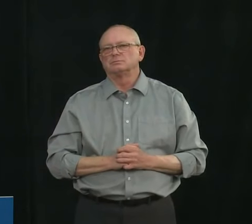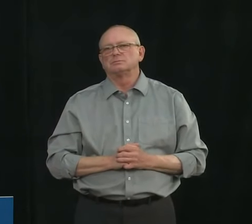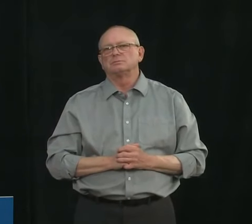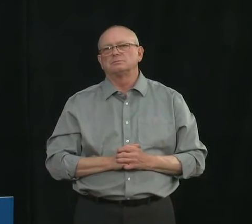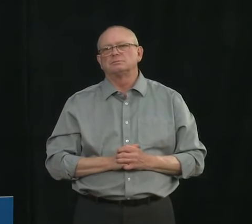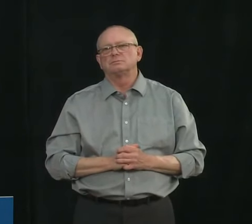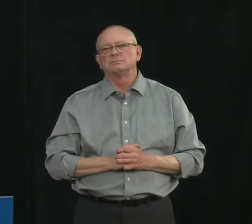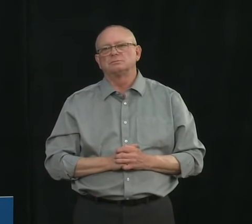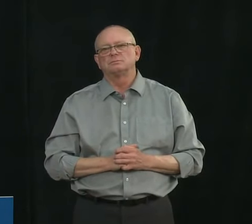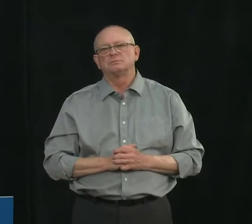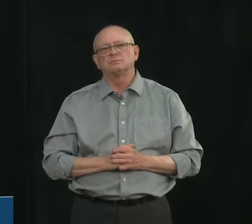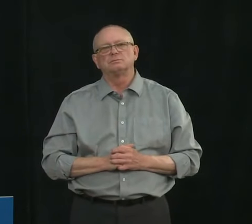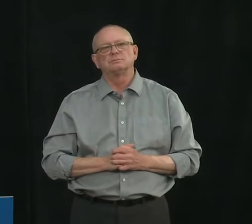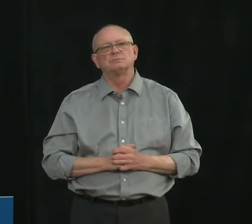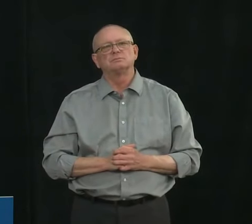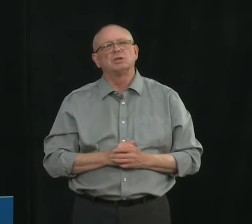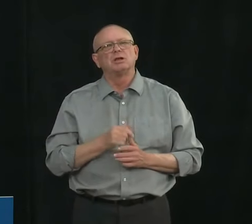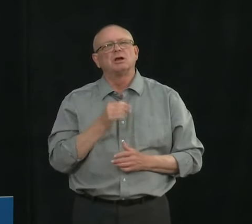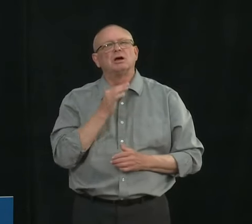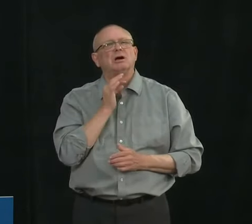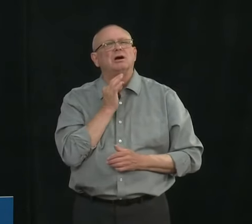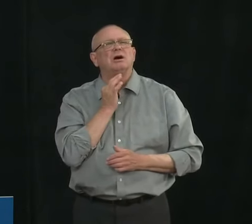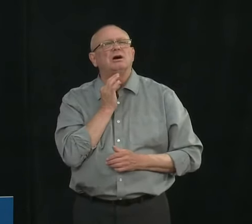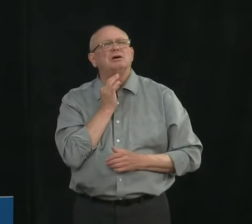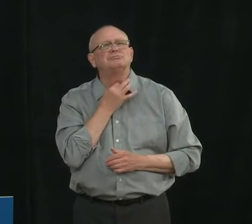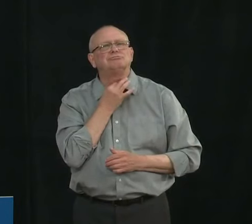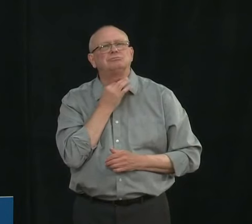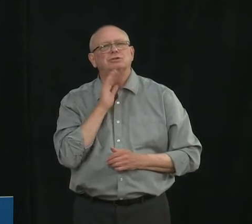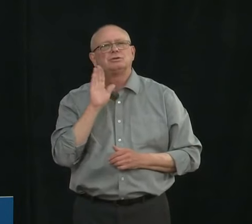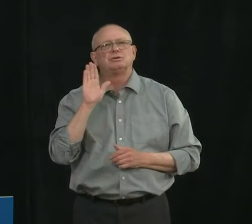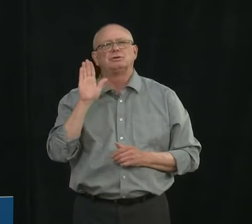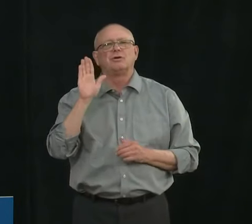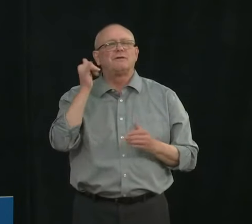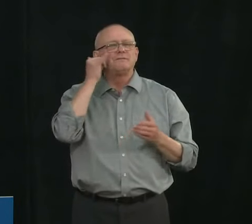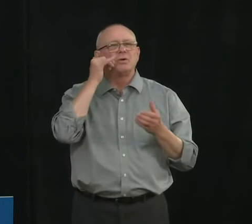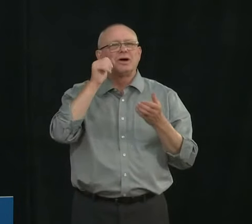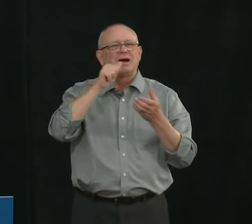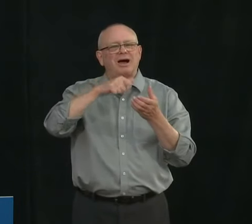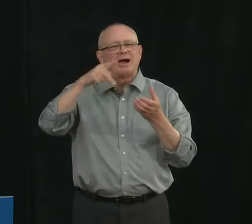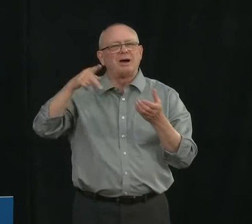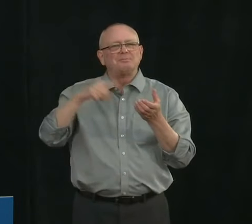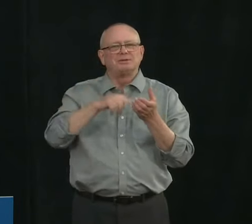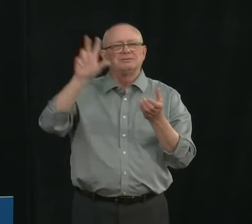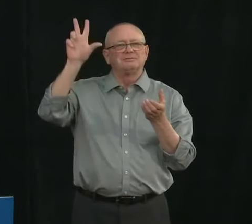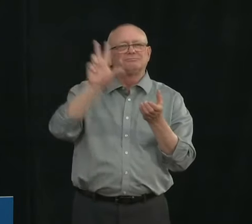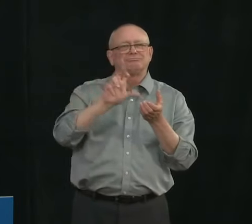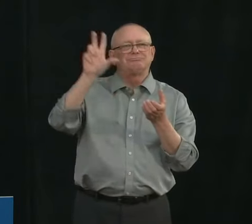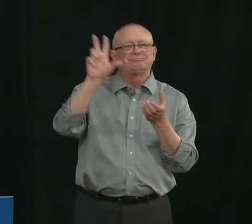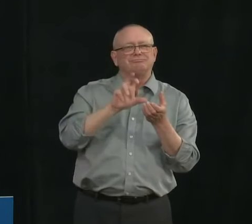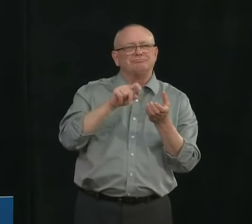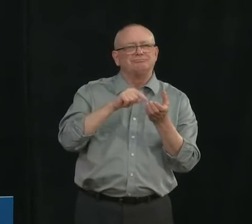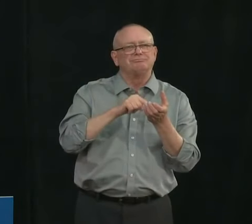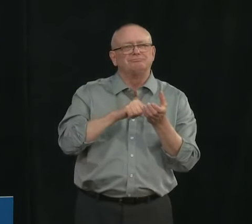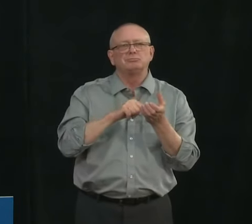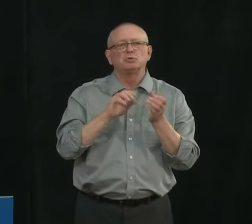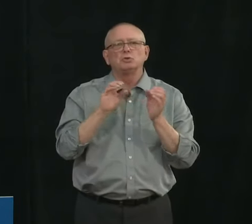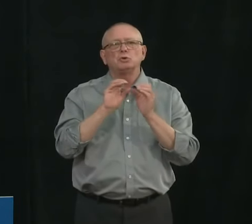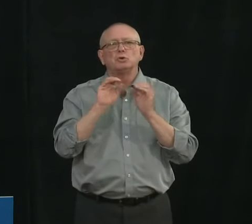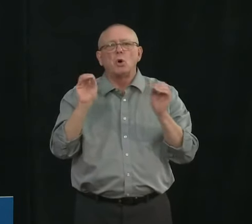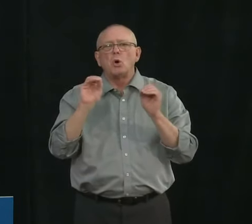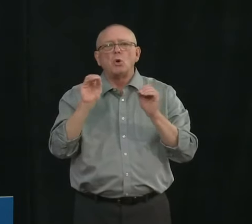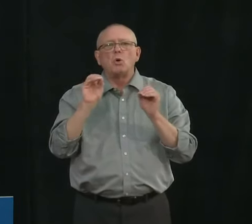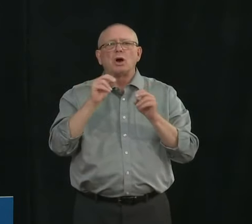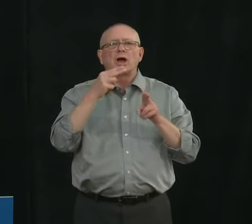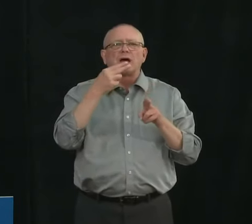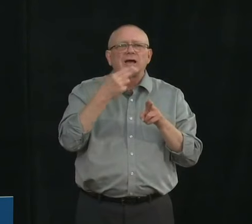contact tracing app doesn't even register someone unless they're exposed at close proximity to infection for 15 minutes or so